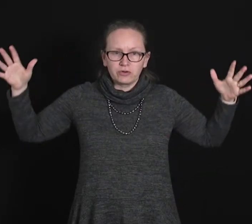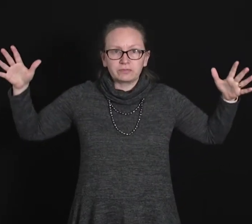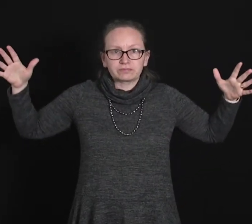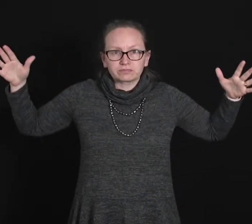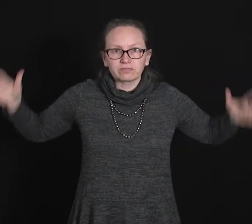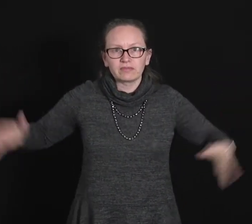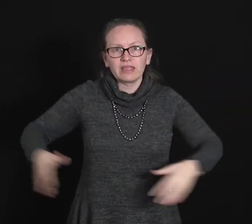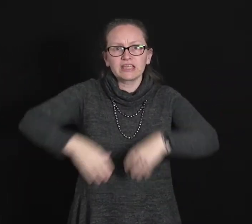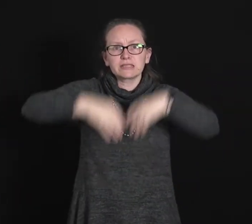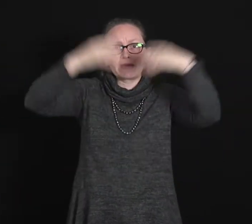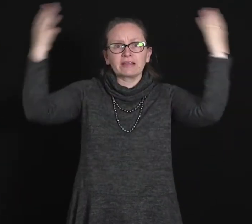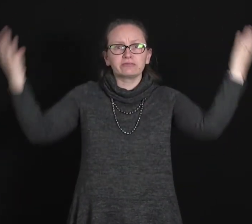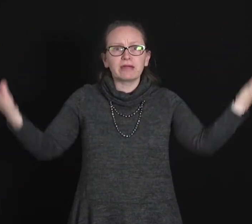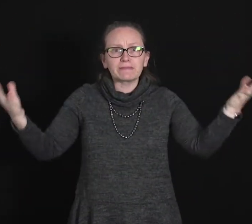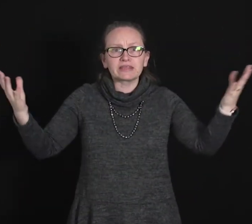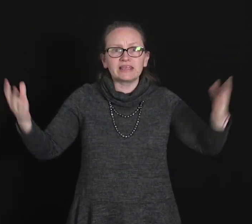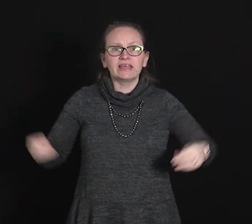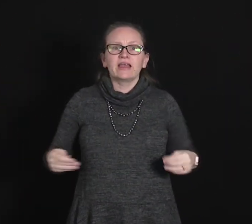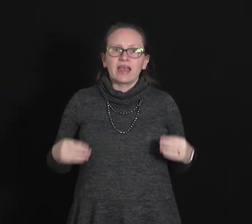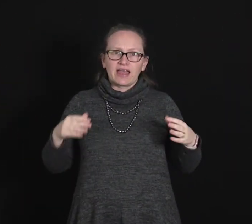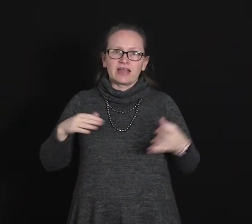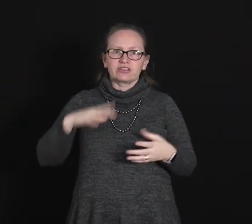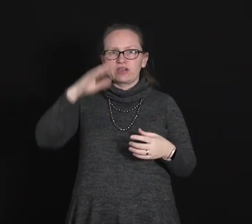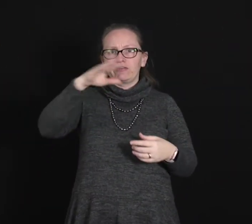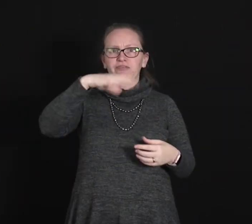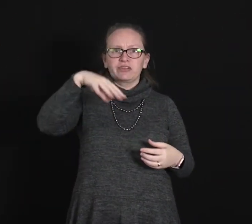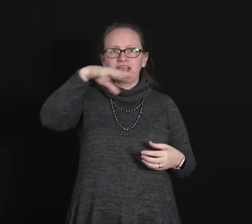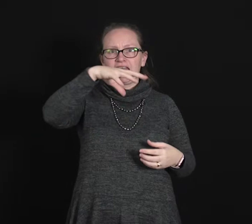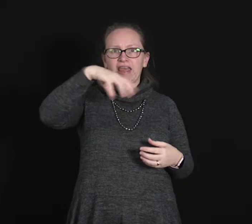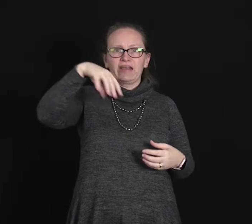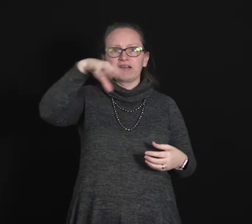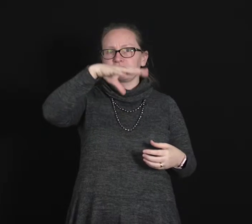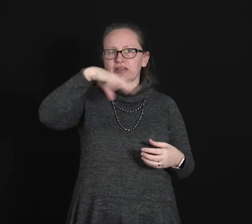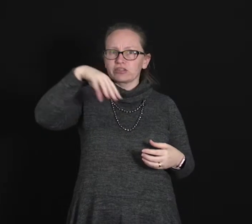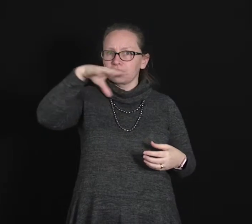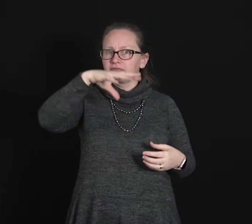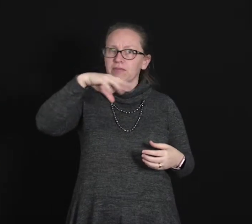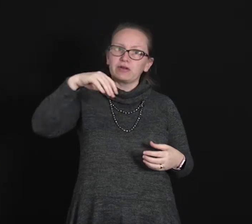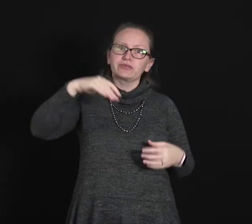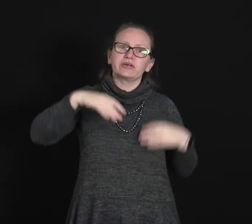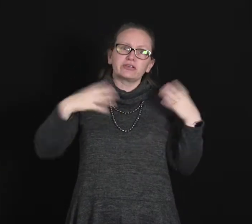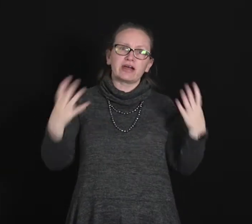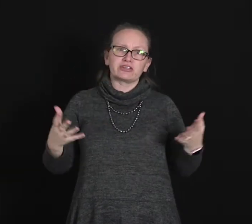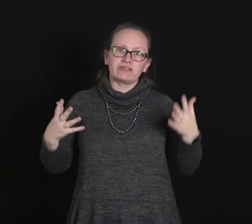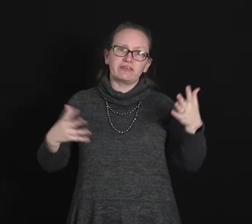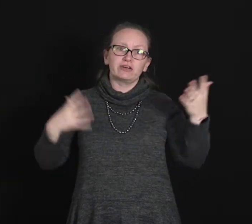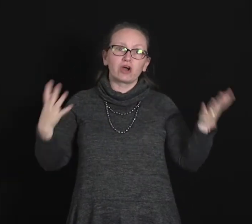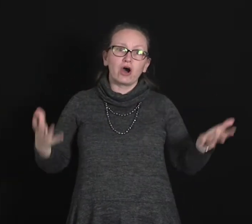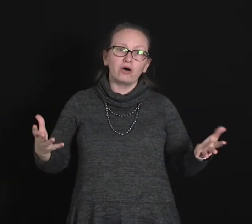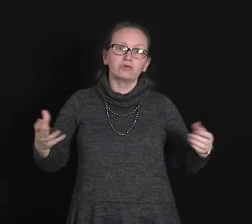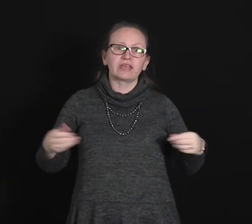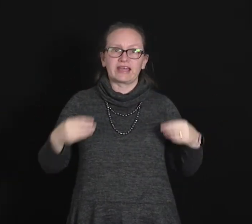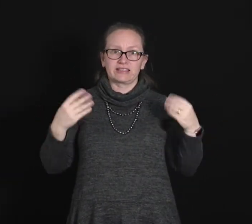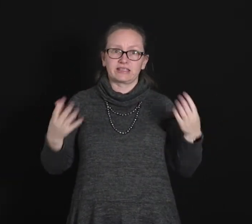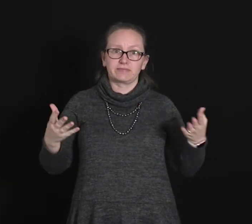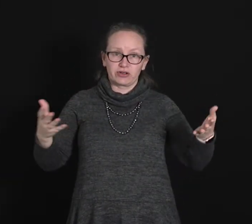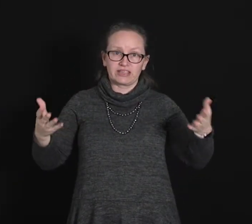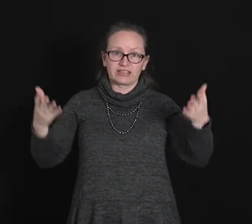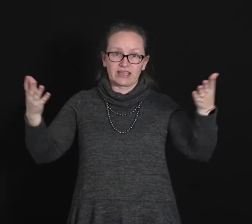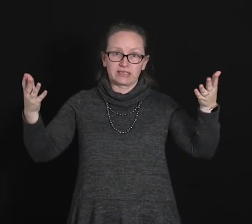expand rapidly. And so if you feel the air around the top of the bottle, it'll actually feel cold as this process takes